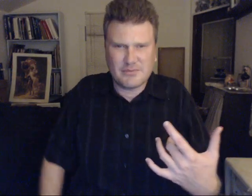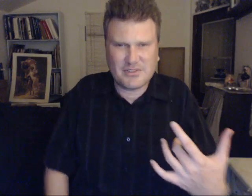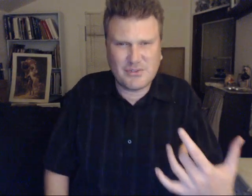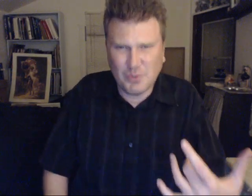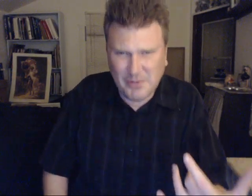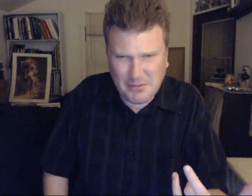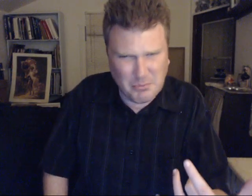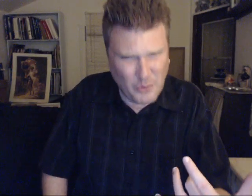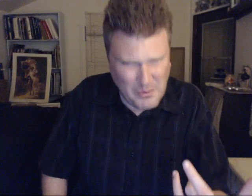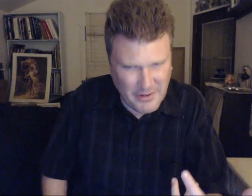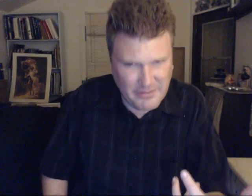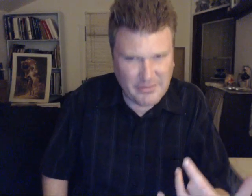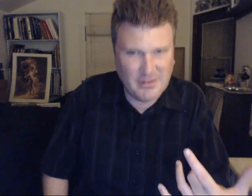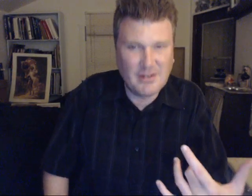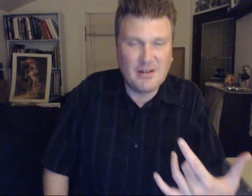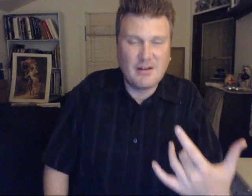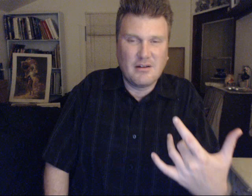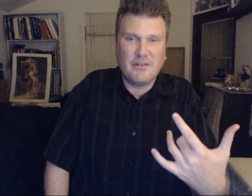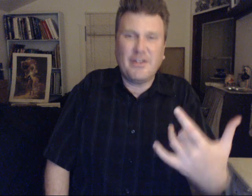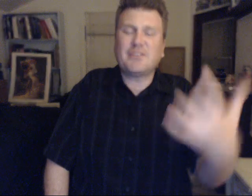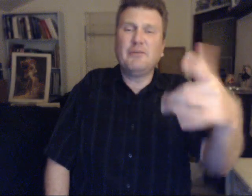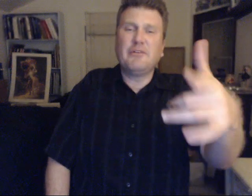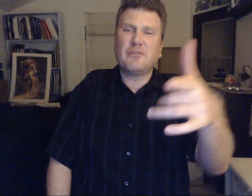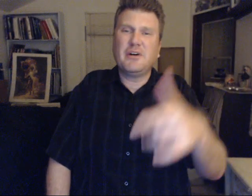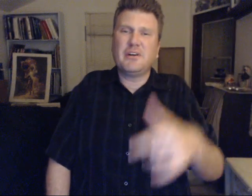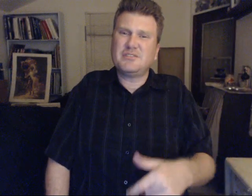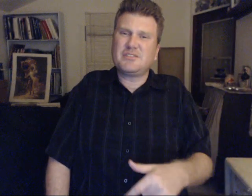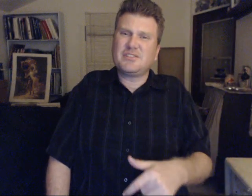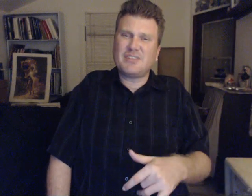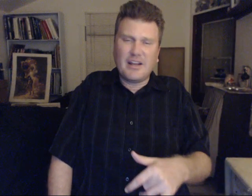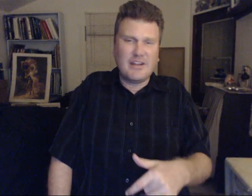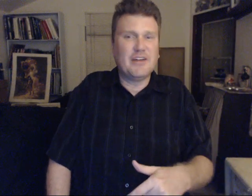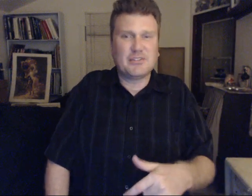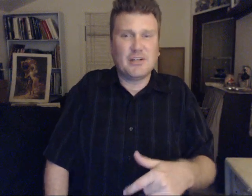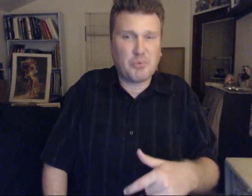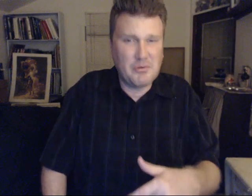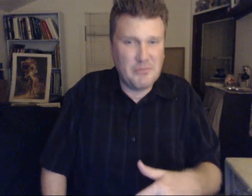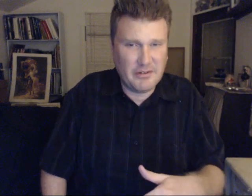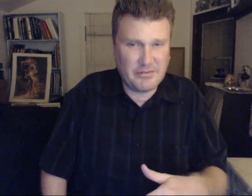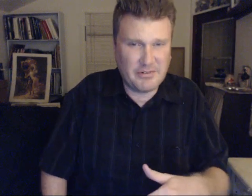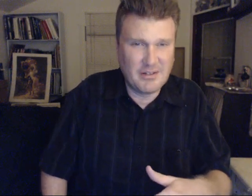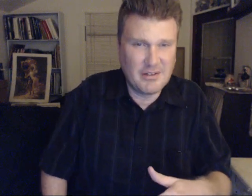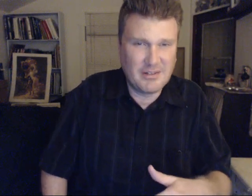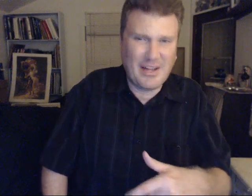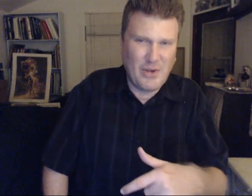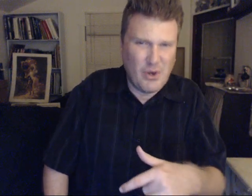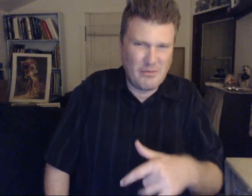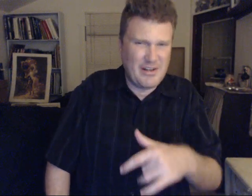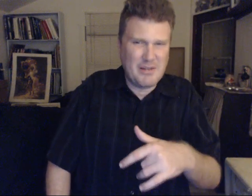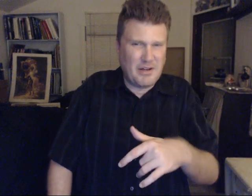stupid. And primitive. That is coming from a. Society that is primitive. Does not know any better.